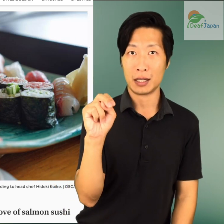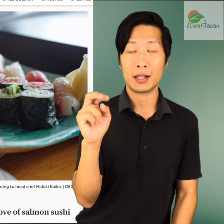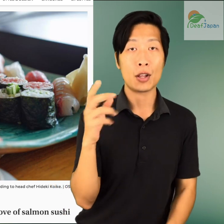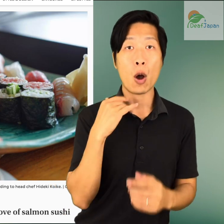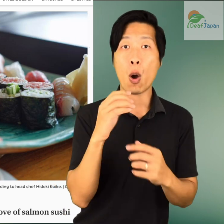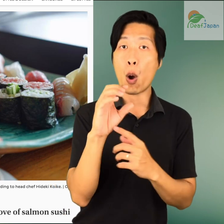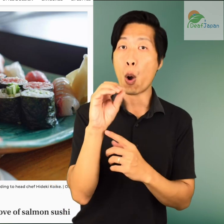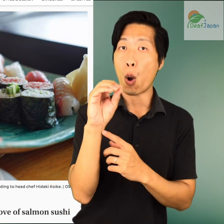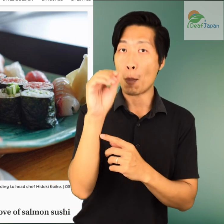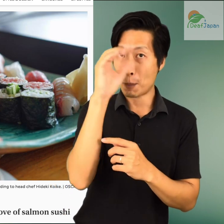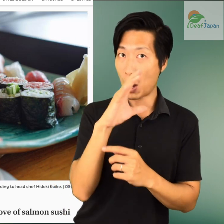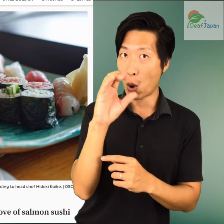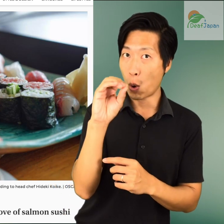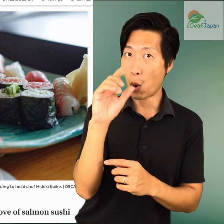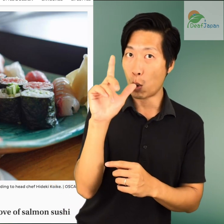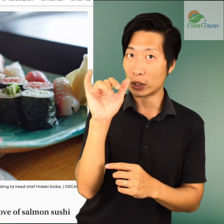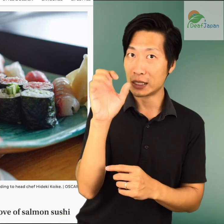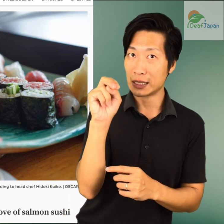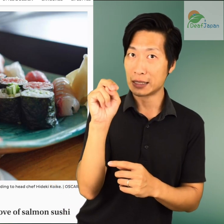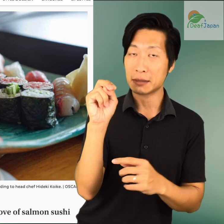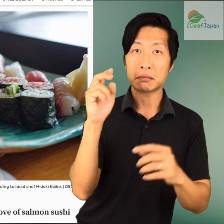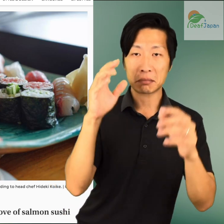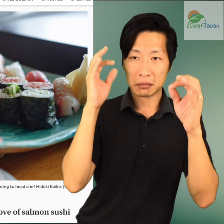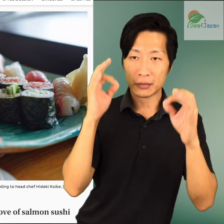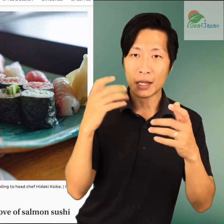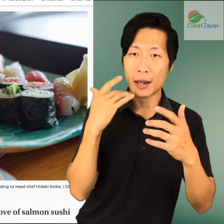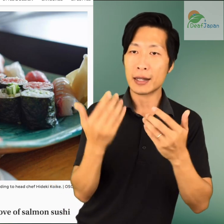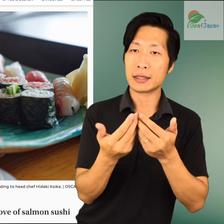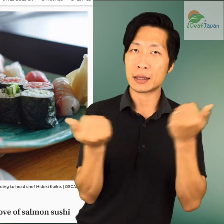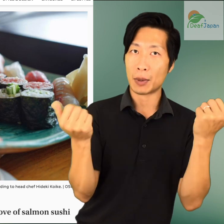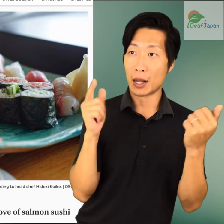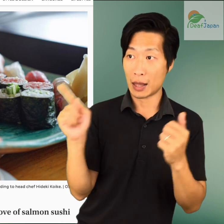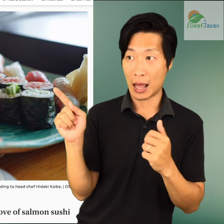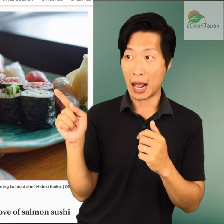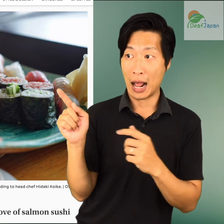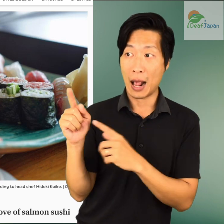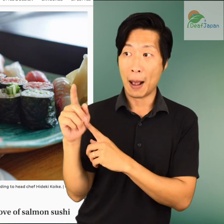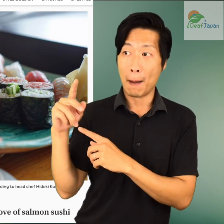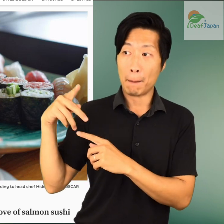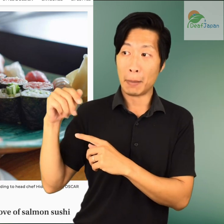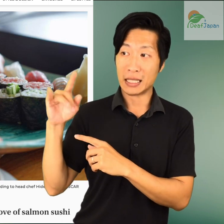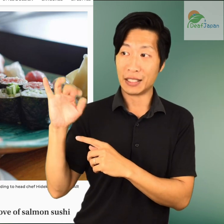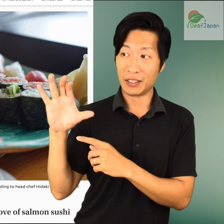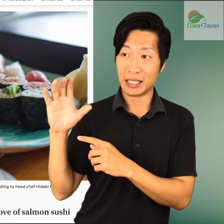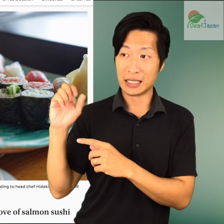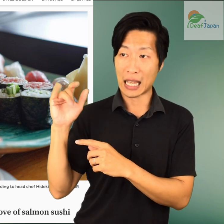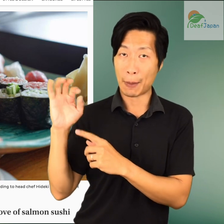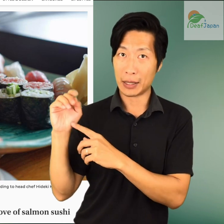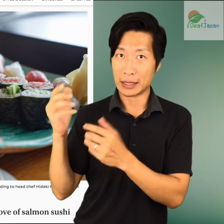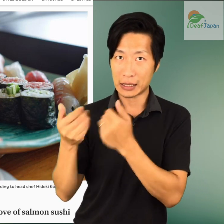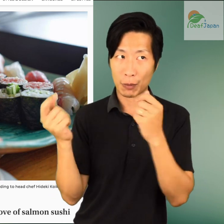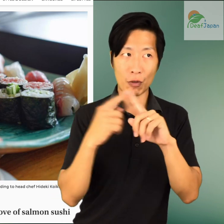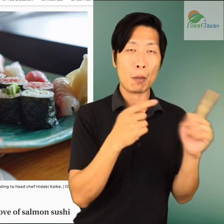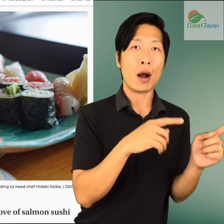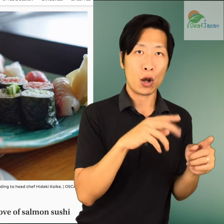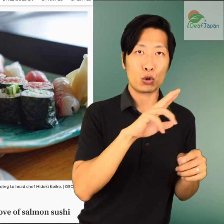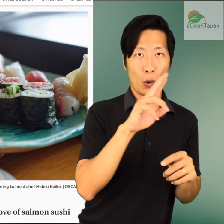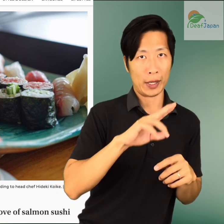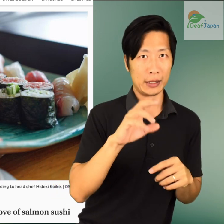And so, Olsen set out to differentiate Atlantic salmon from Pacific salmon, starting with the name. The